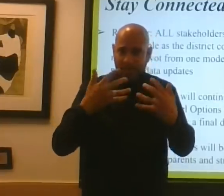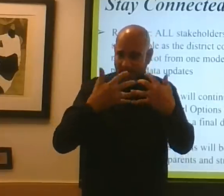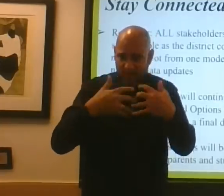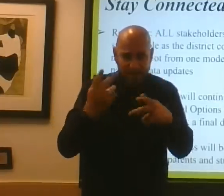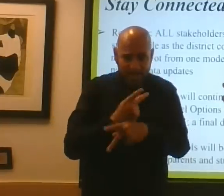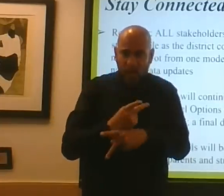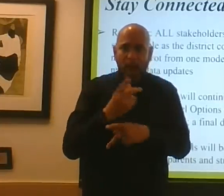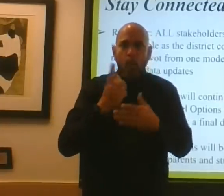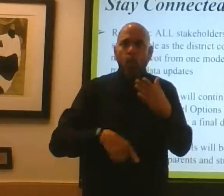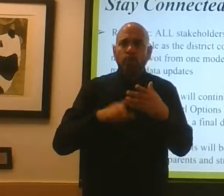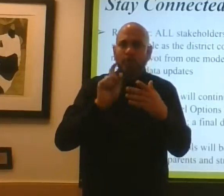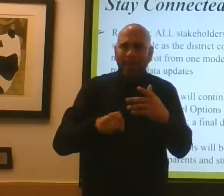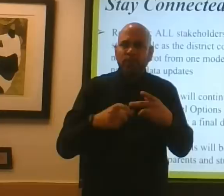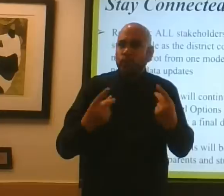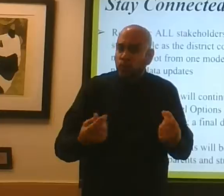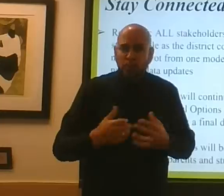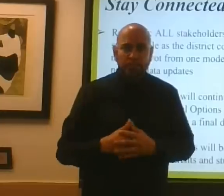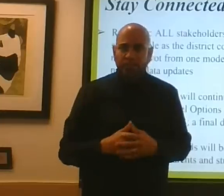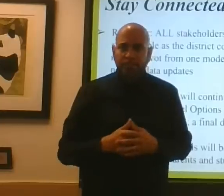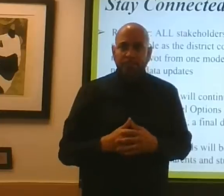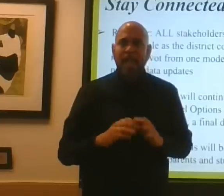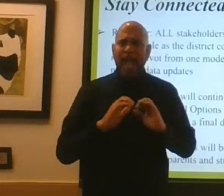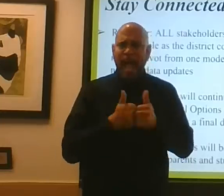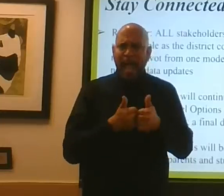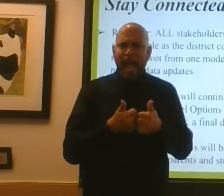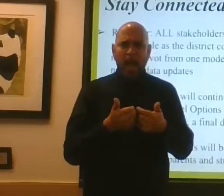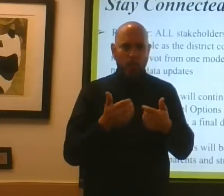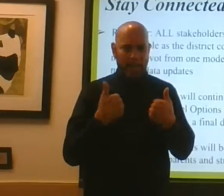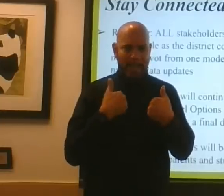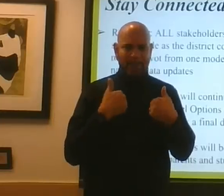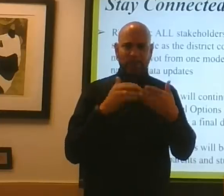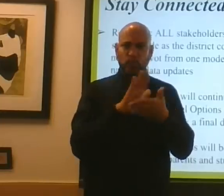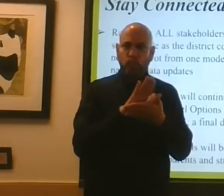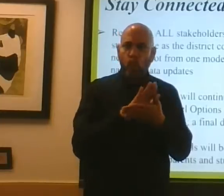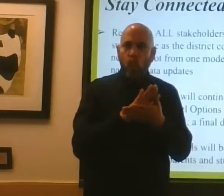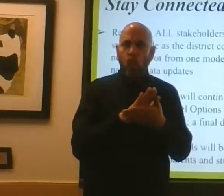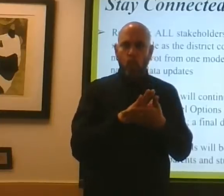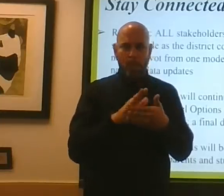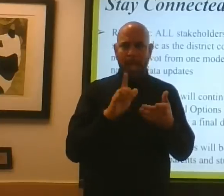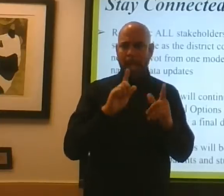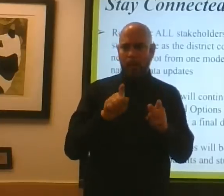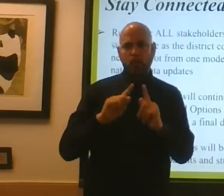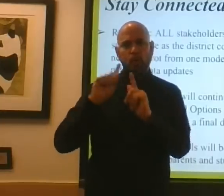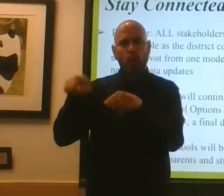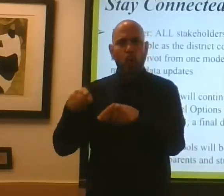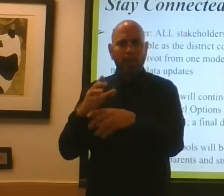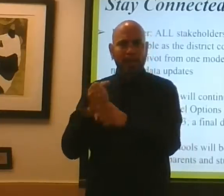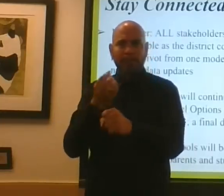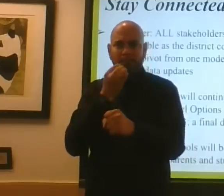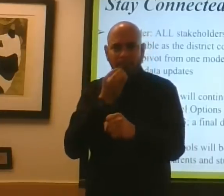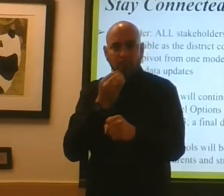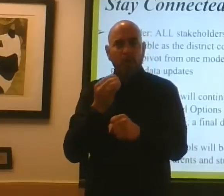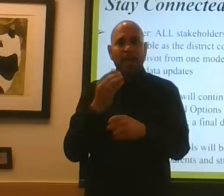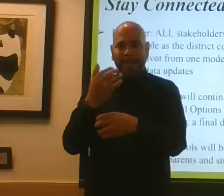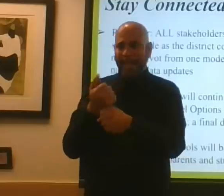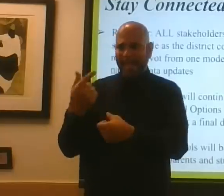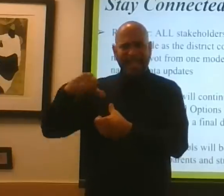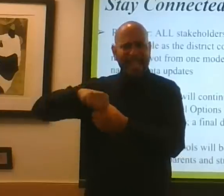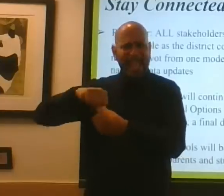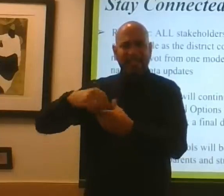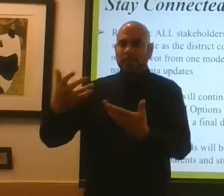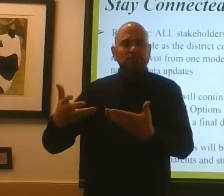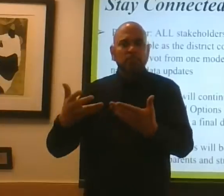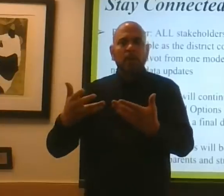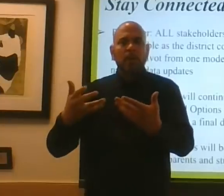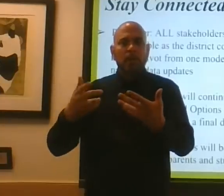do in order to do what we need to do. How are we going to have school? How are we going to get groceries? How are we going to have gas? You've got to do all of those